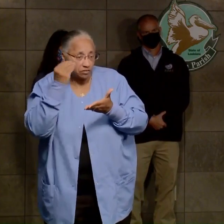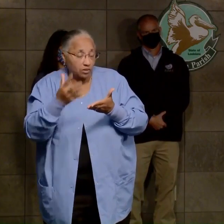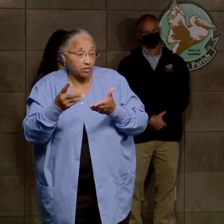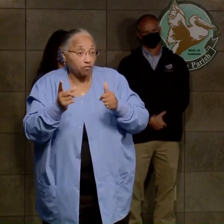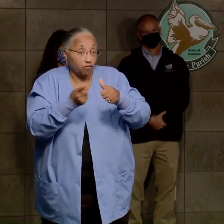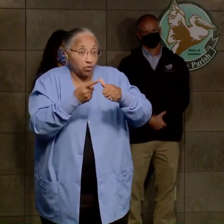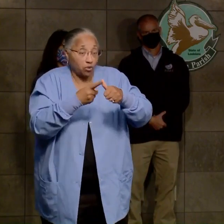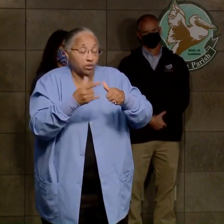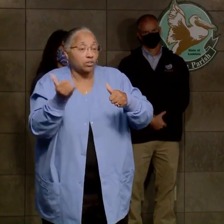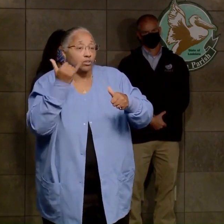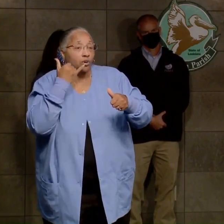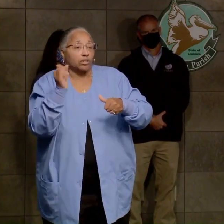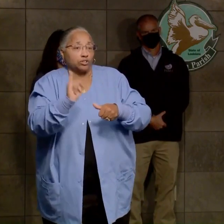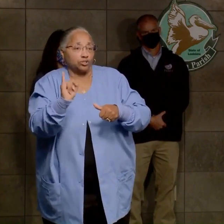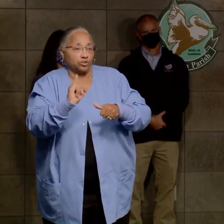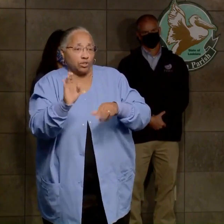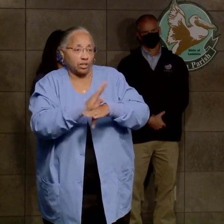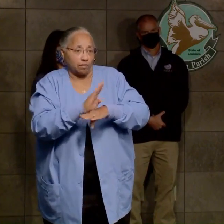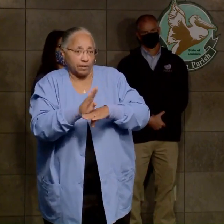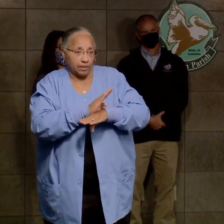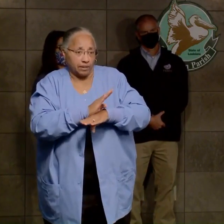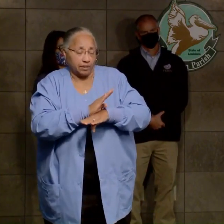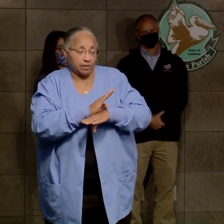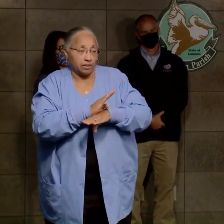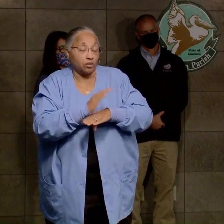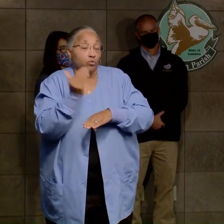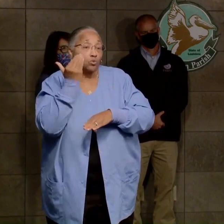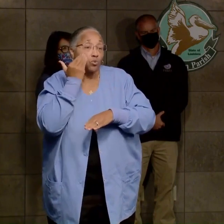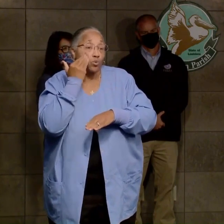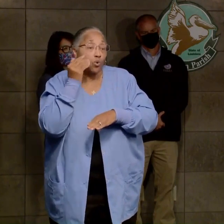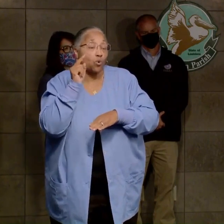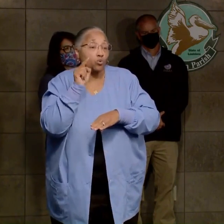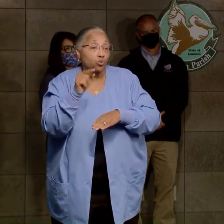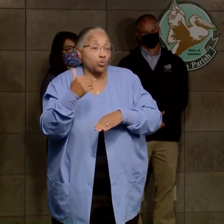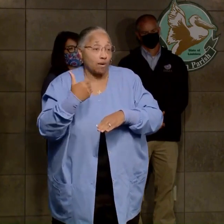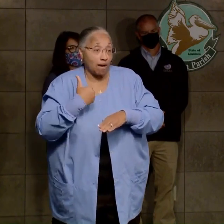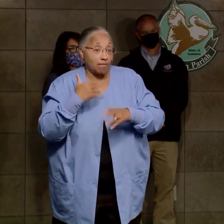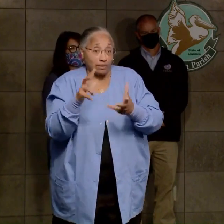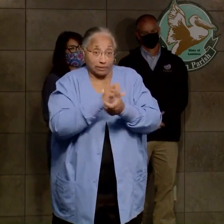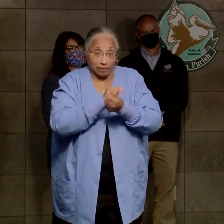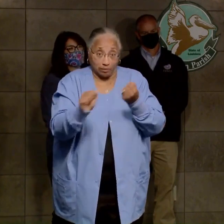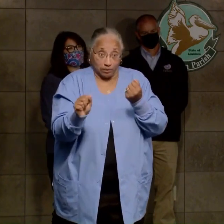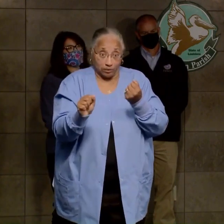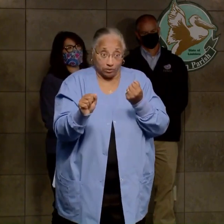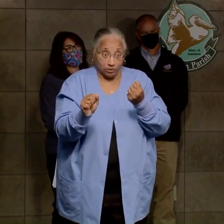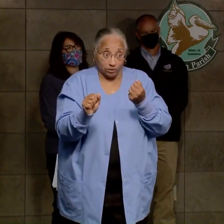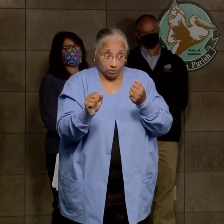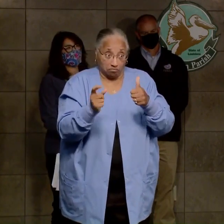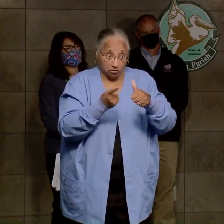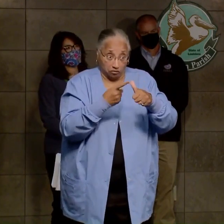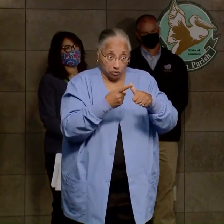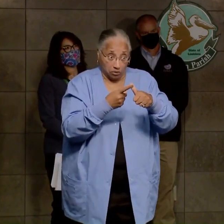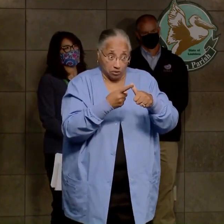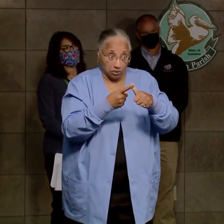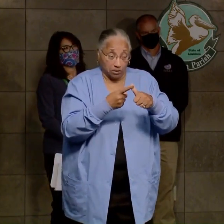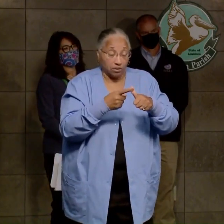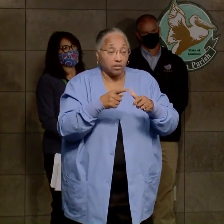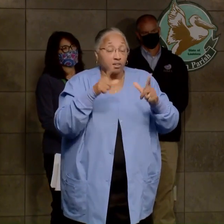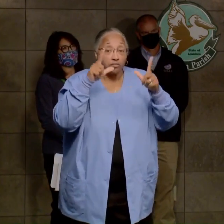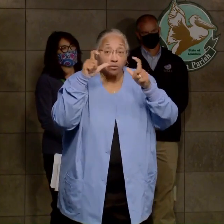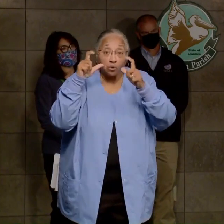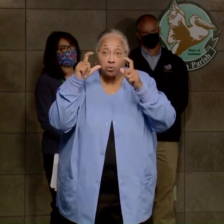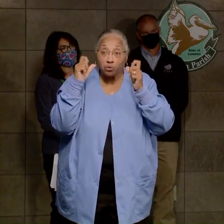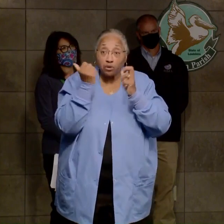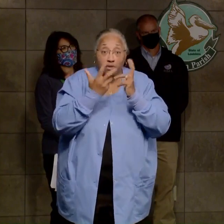your insurance company. Make sure they know that you have damage. That's the first thing you need to do. Take photos of